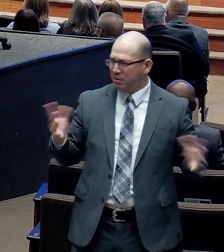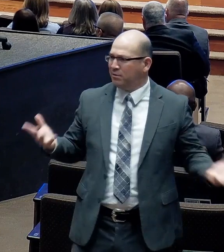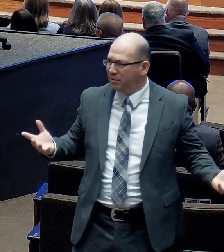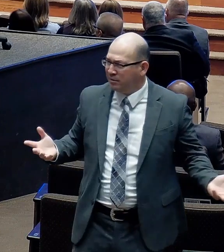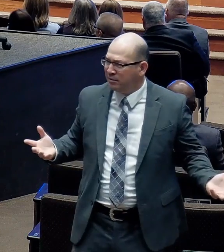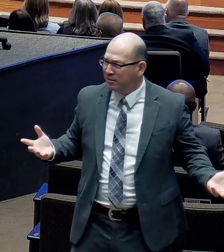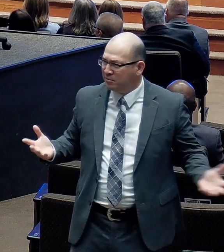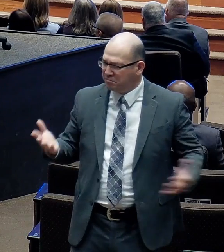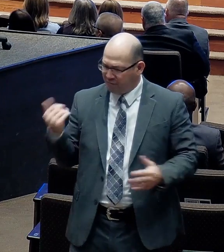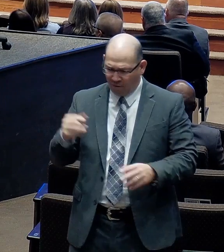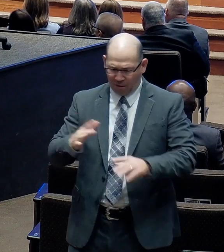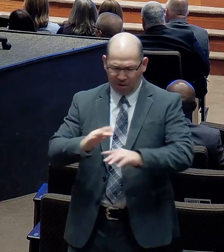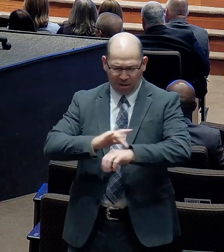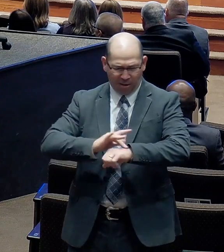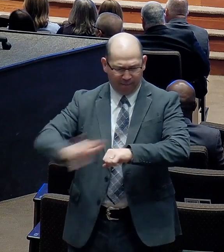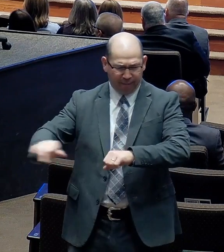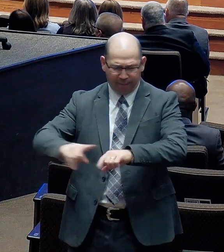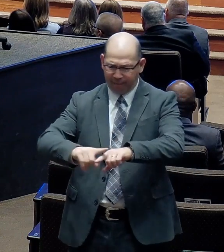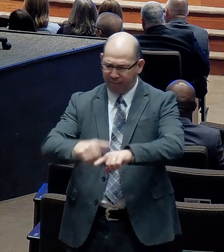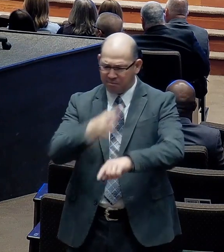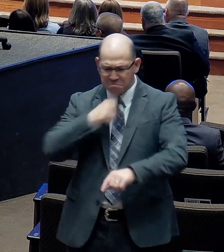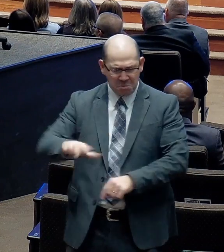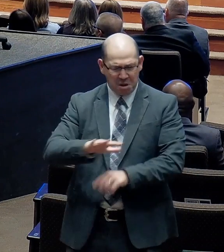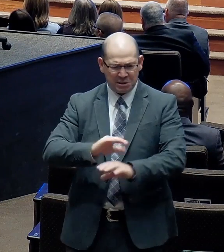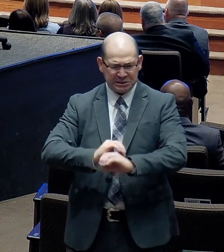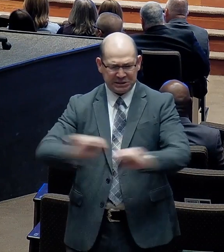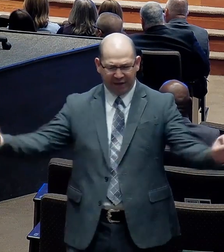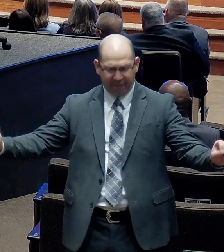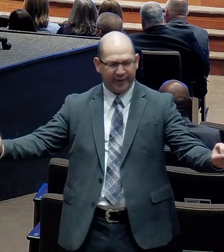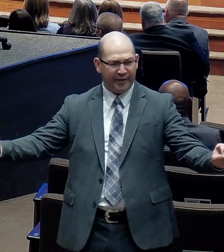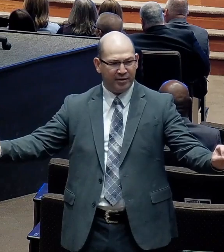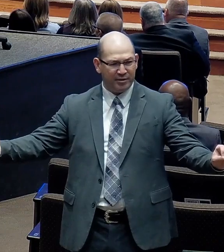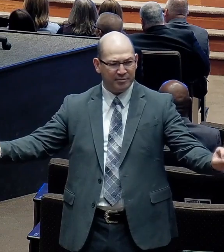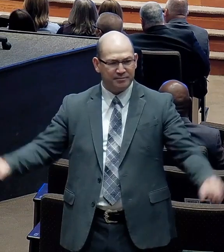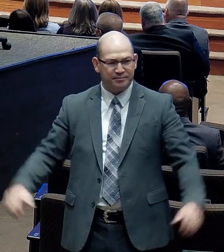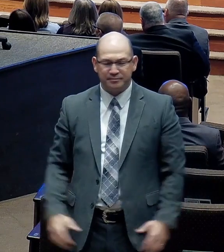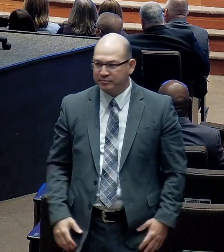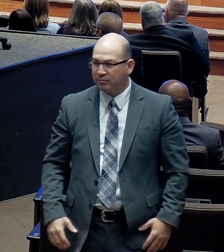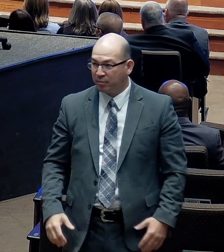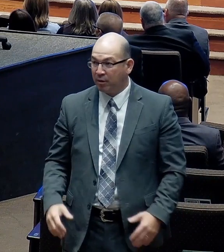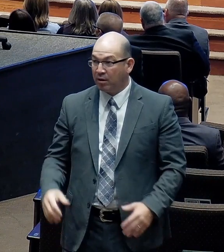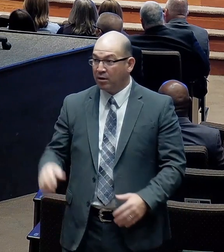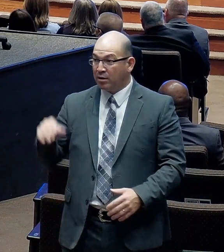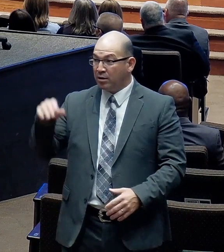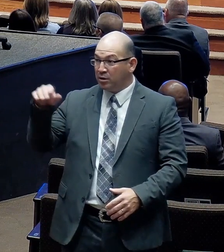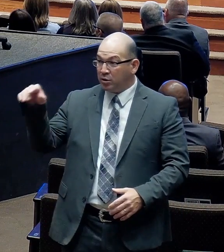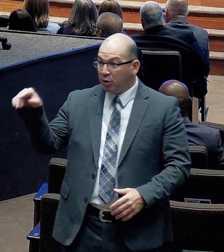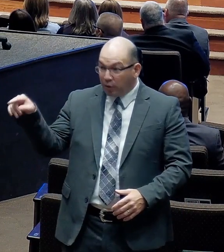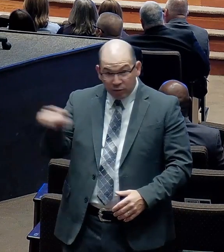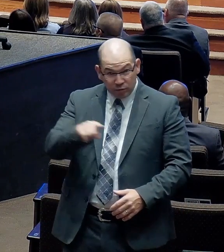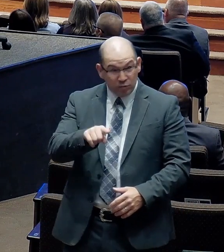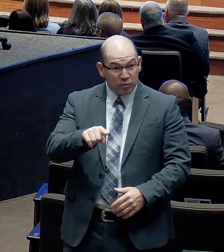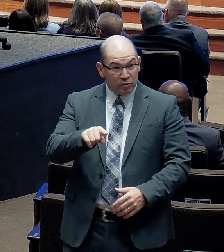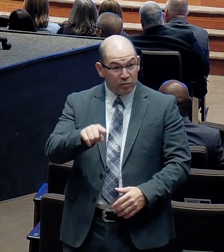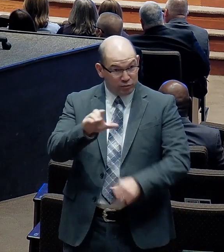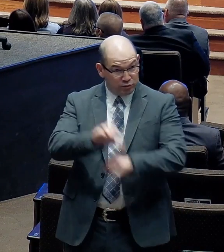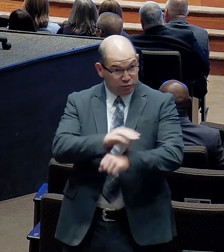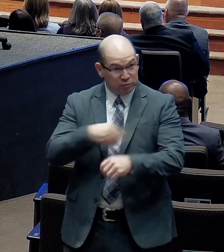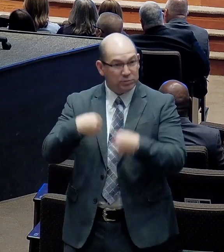And on that land. Over. Eighty million dollars. Worth. Of. Buildings. That's a staggering